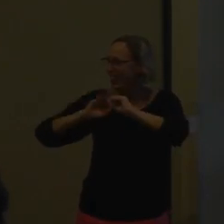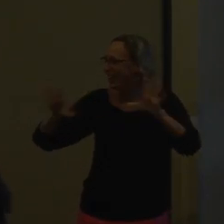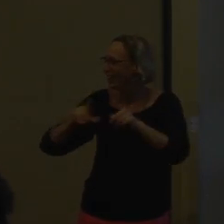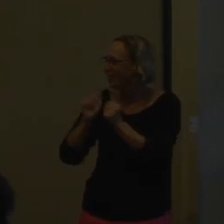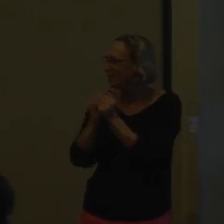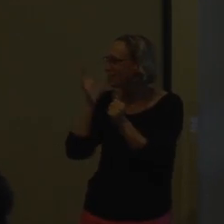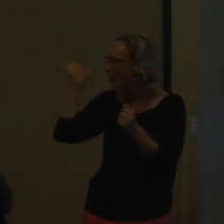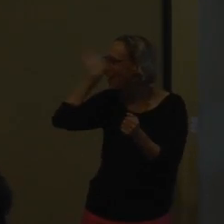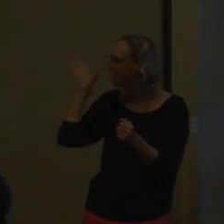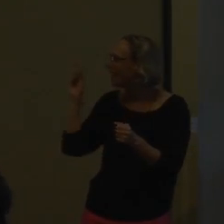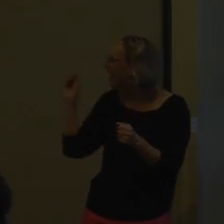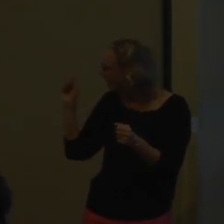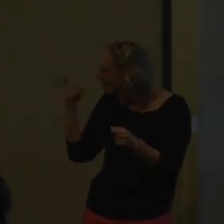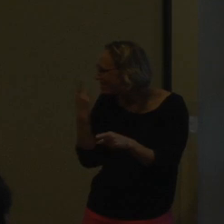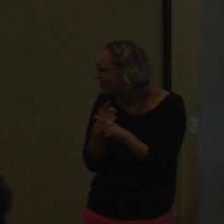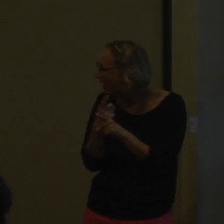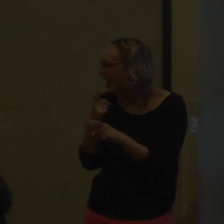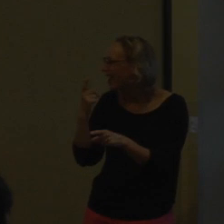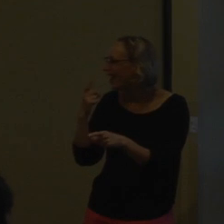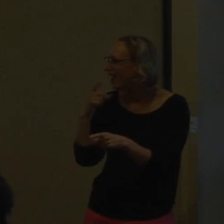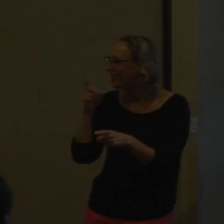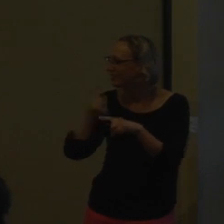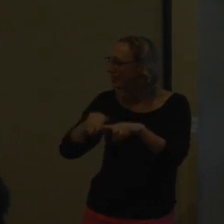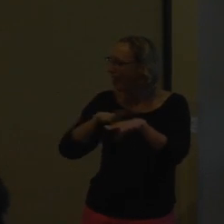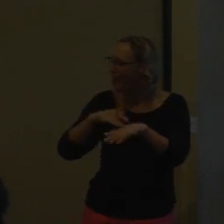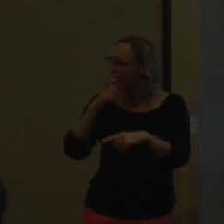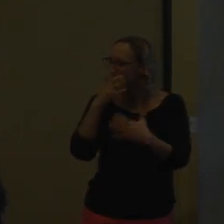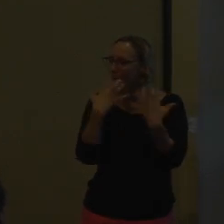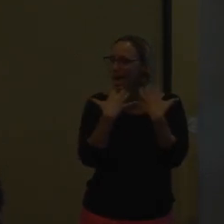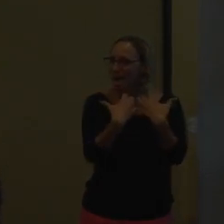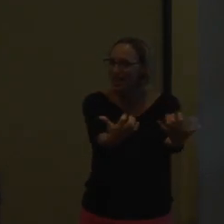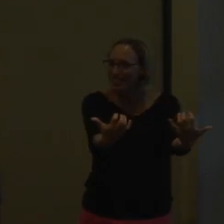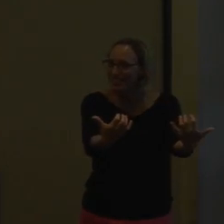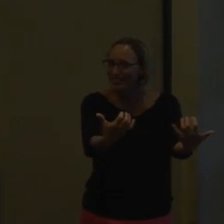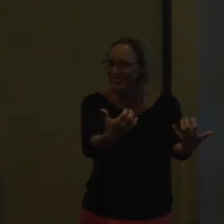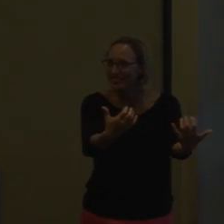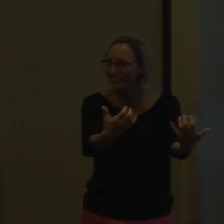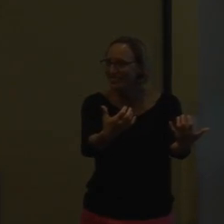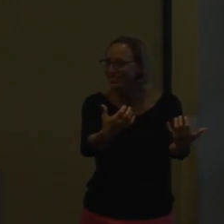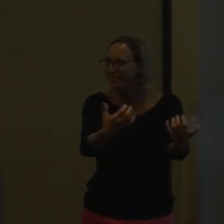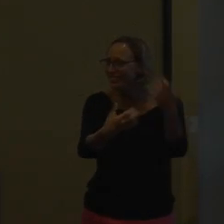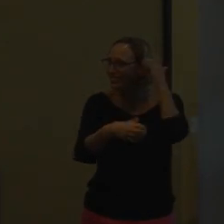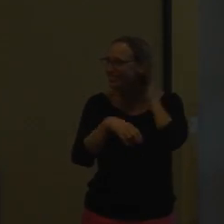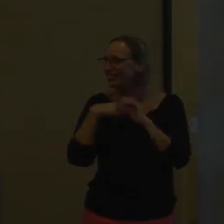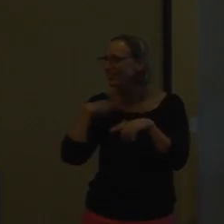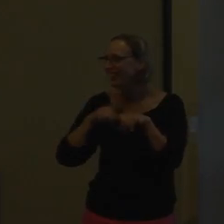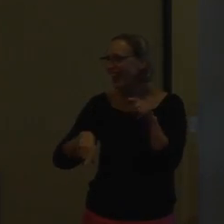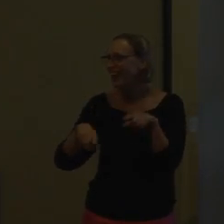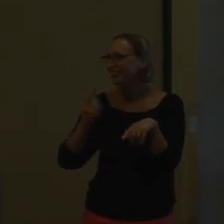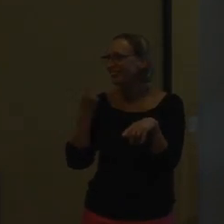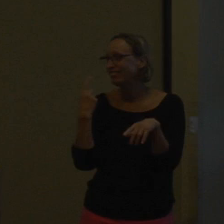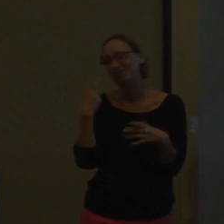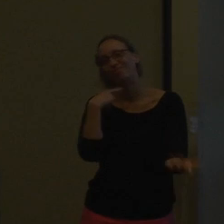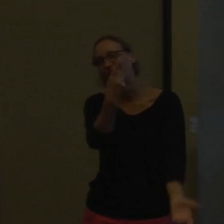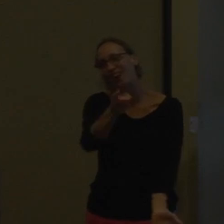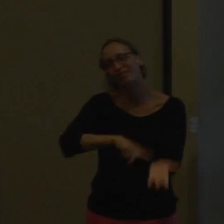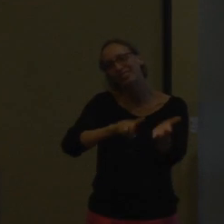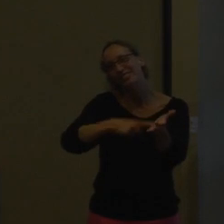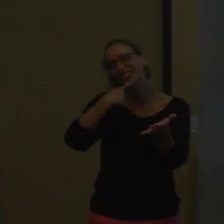important that we communicate clearly with the parents. And, obviously, it depends on our target audience. We can't just